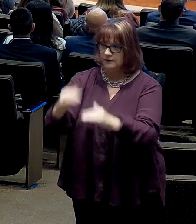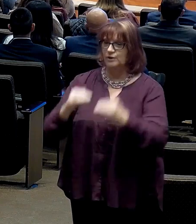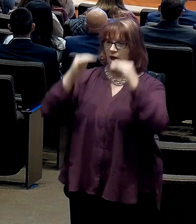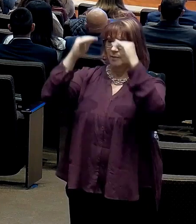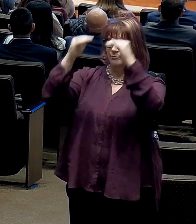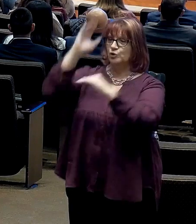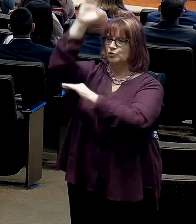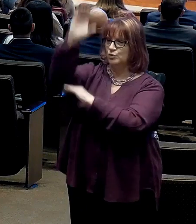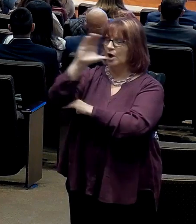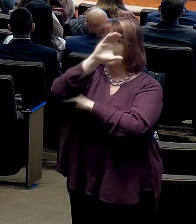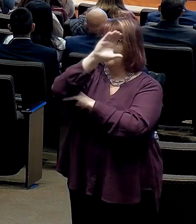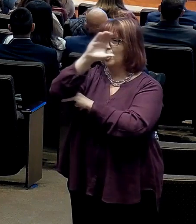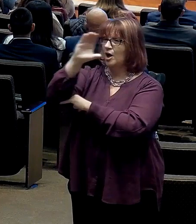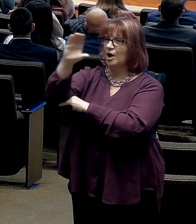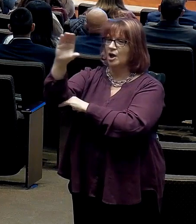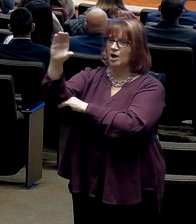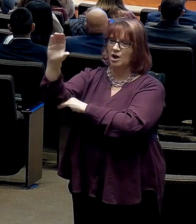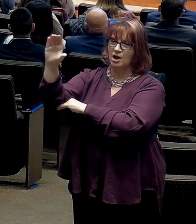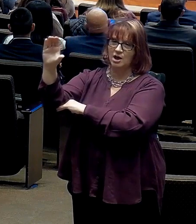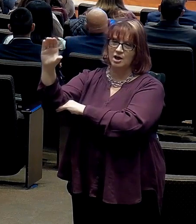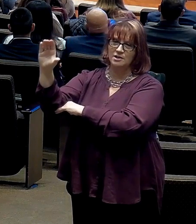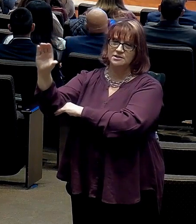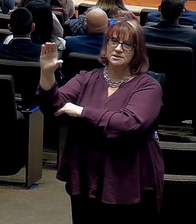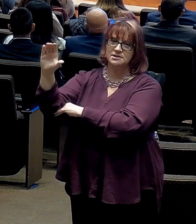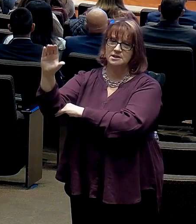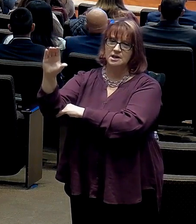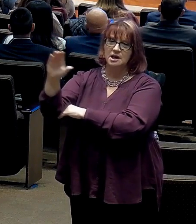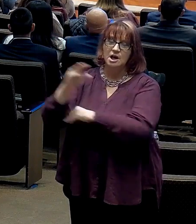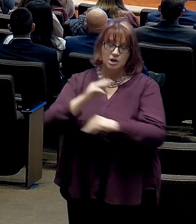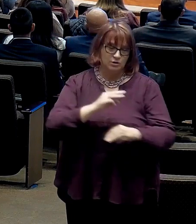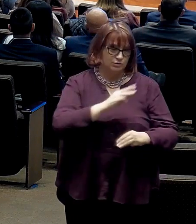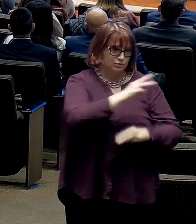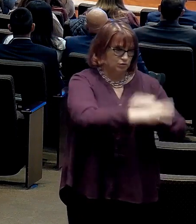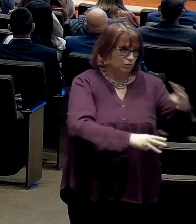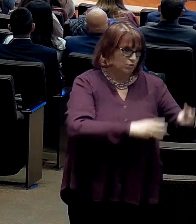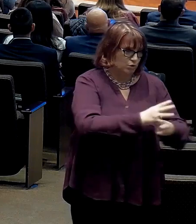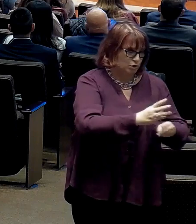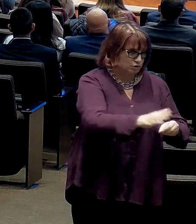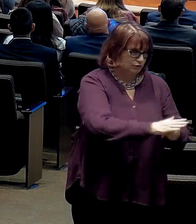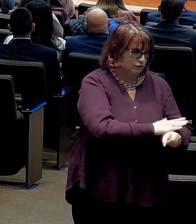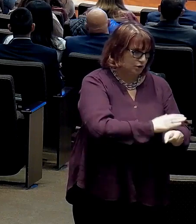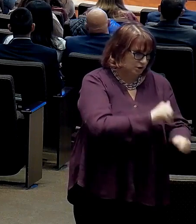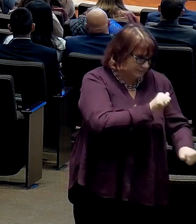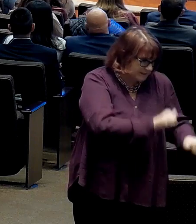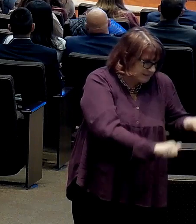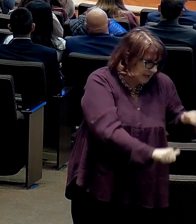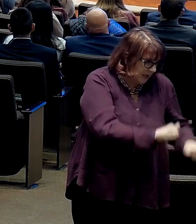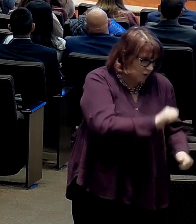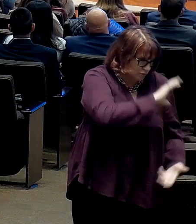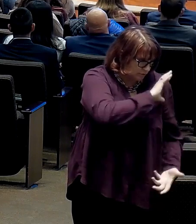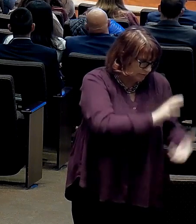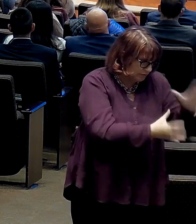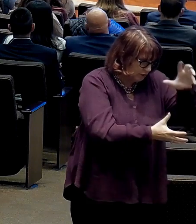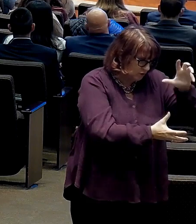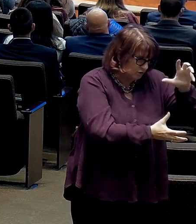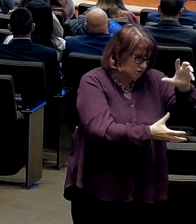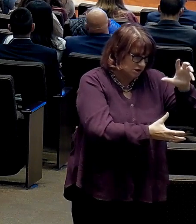cross, lie above the clouds of deception, doubt and confusion. Tell the